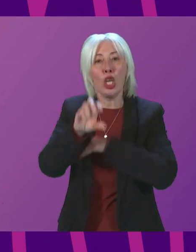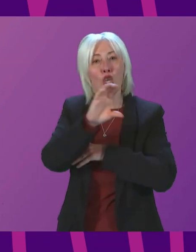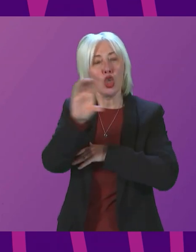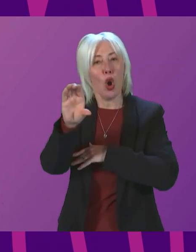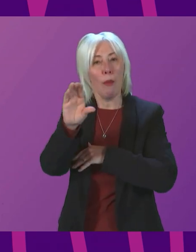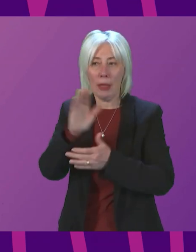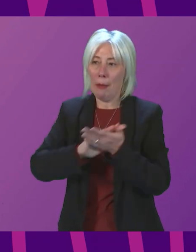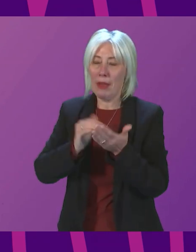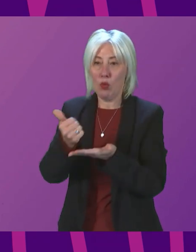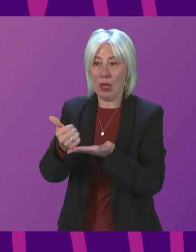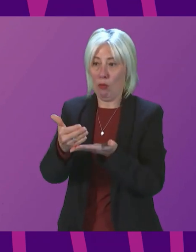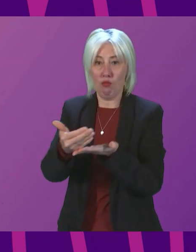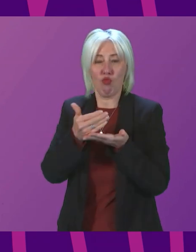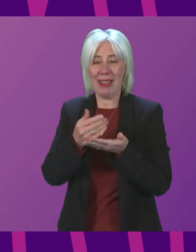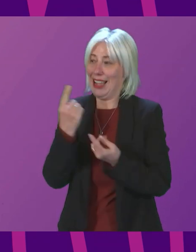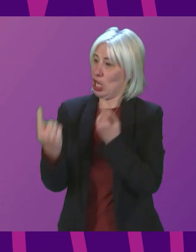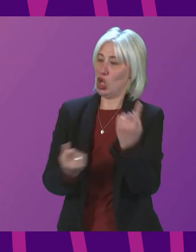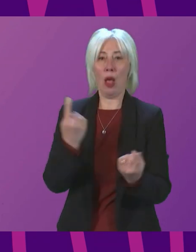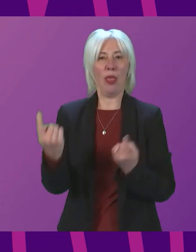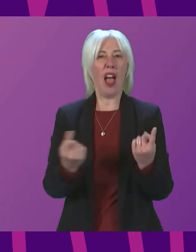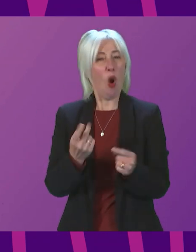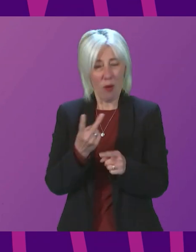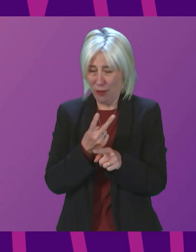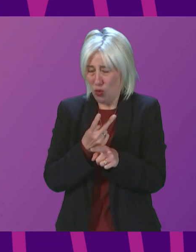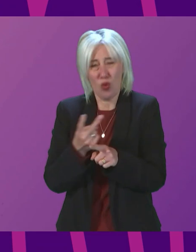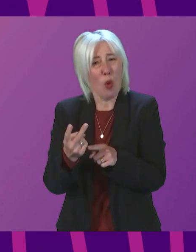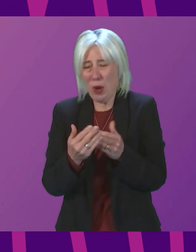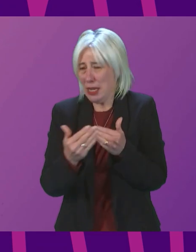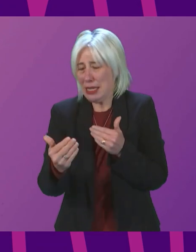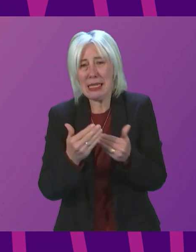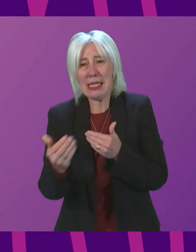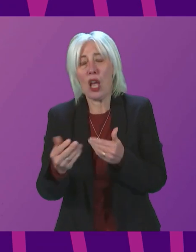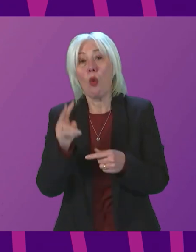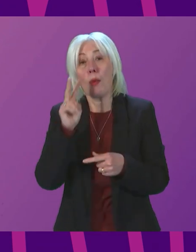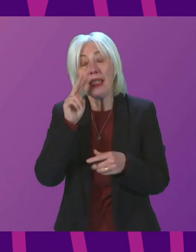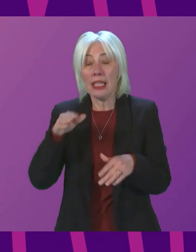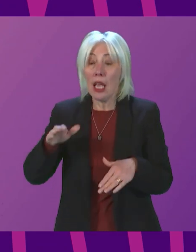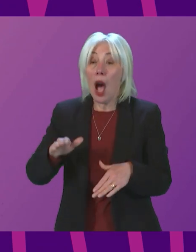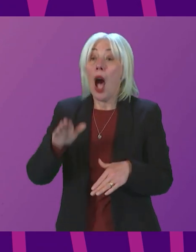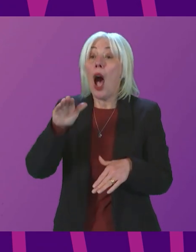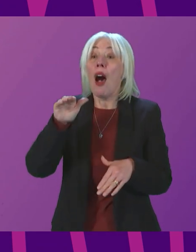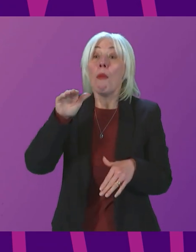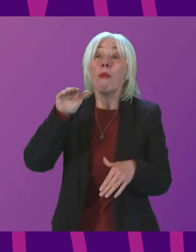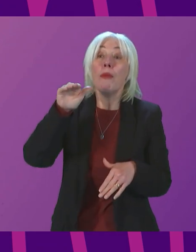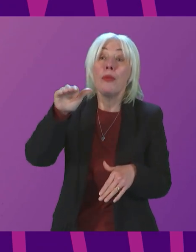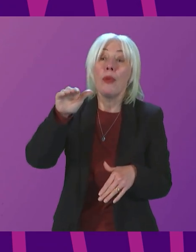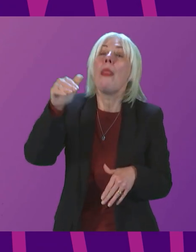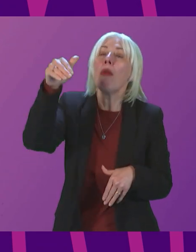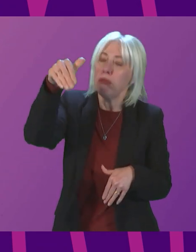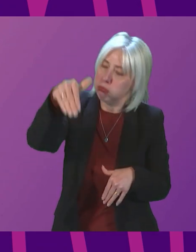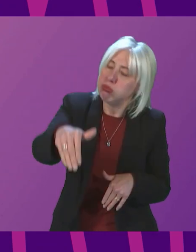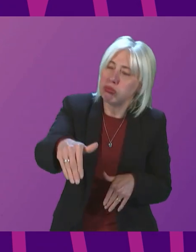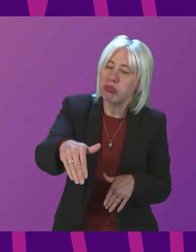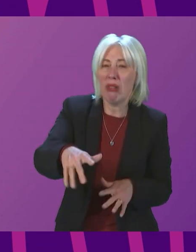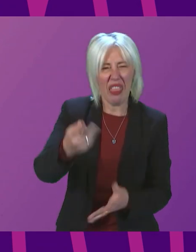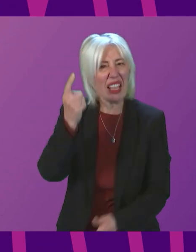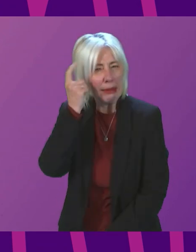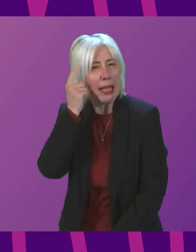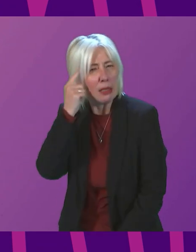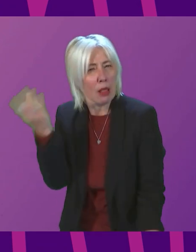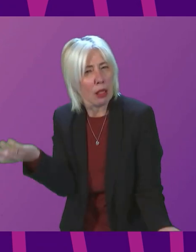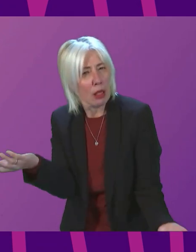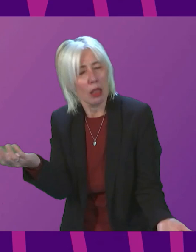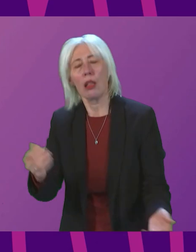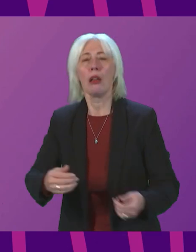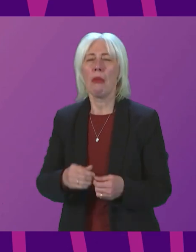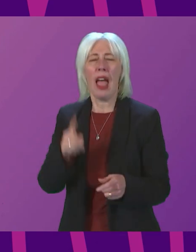help to protect each other. For a couple of weeks more, while we see this wave of infection peak and start to fall, I think that is a sensible thing to do.